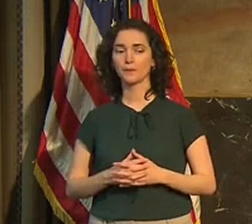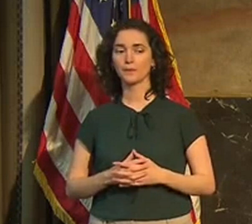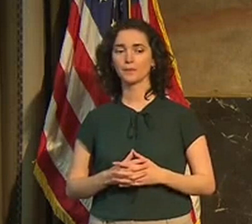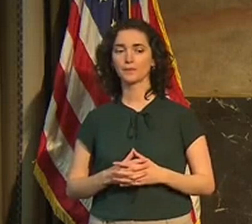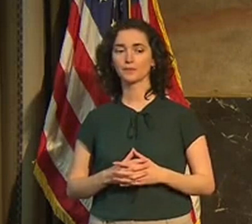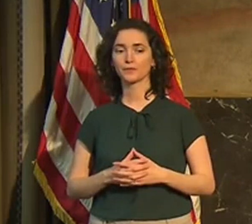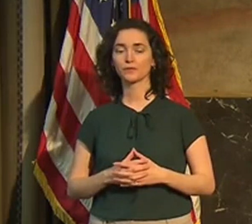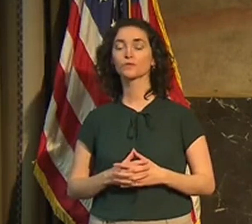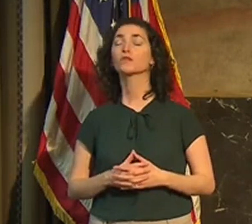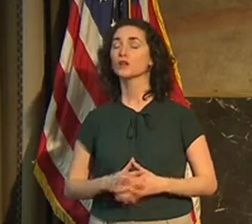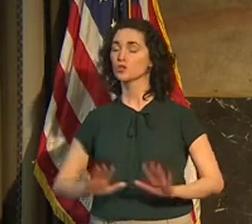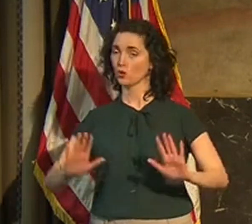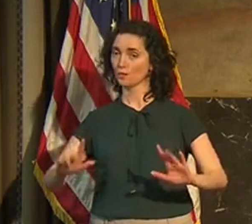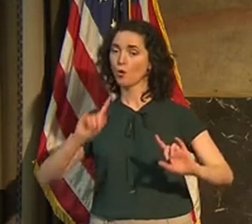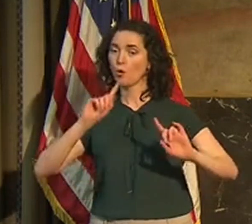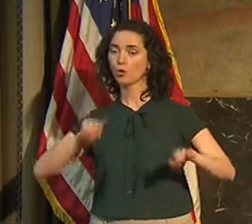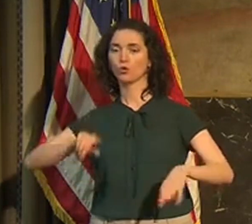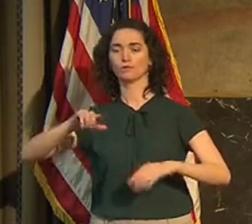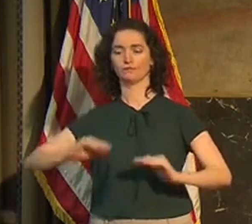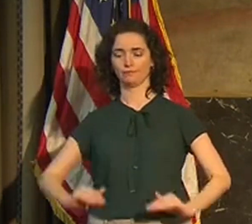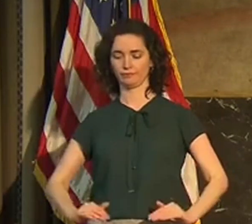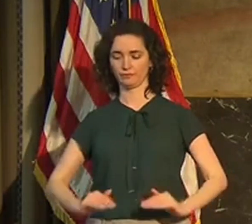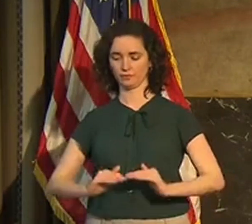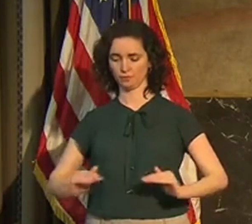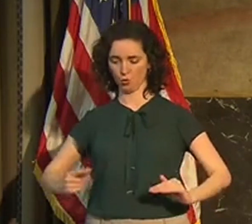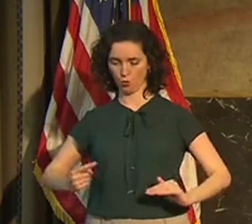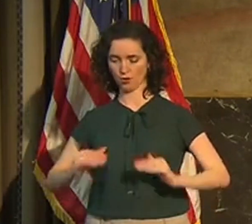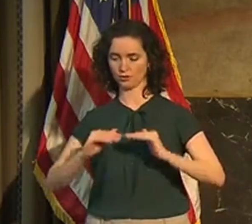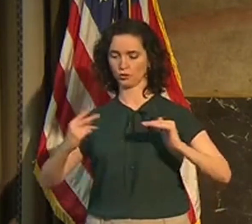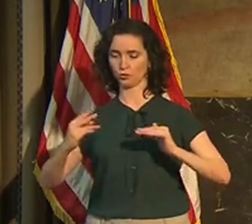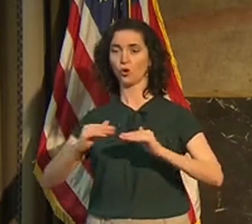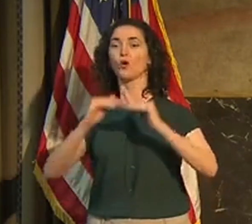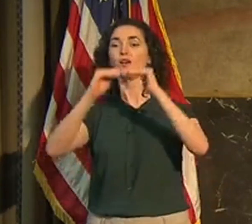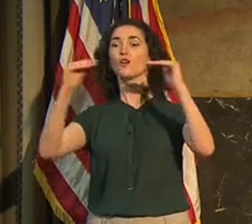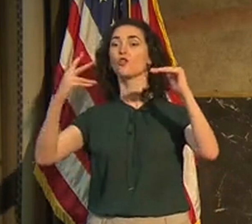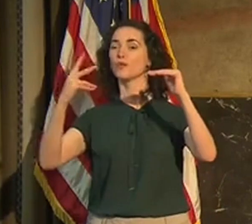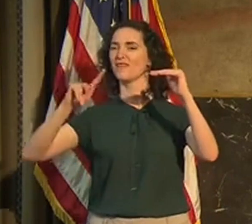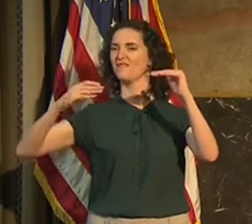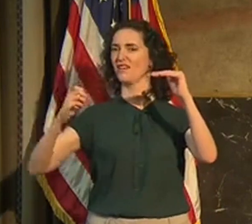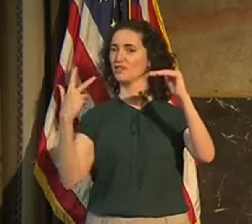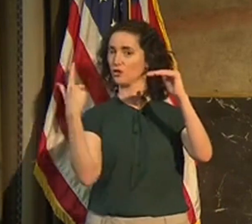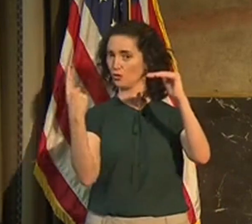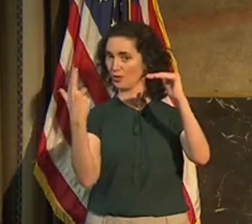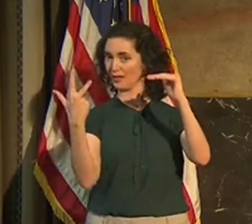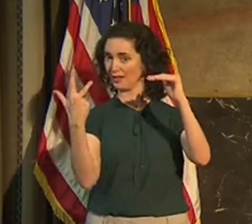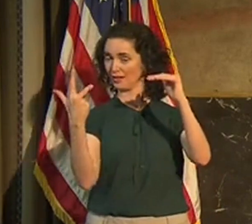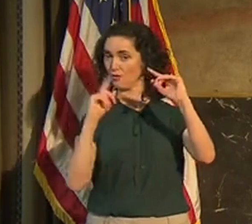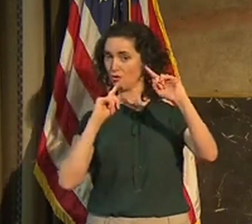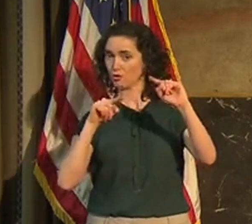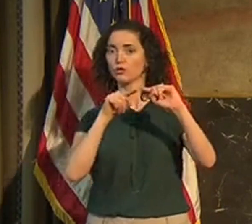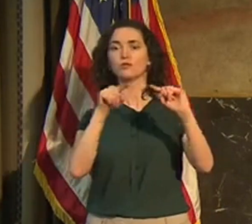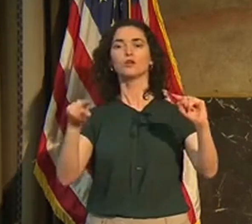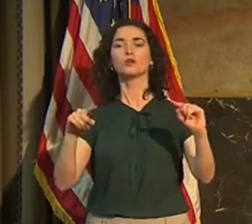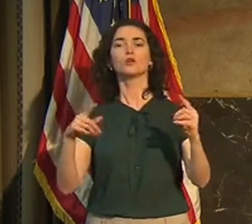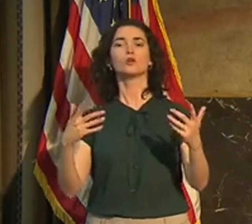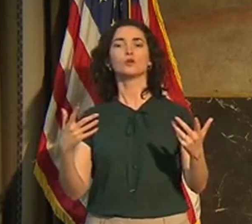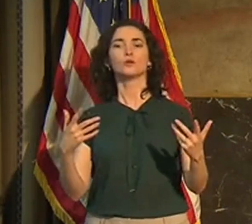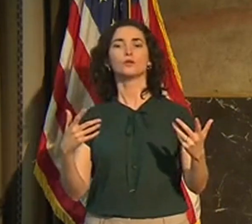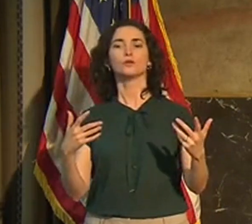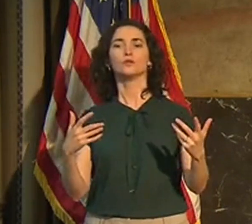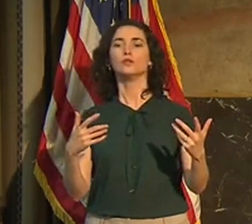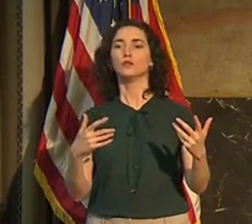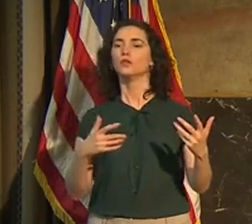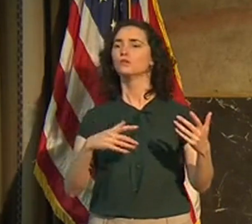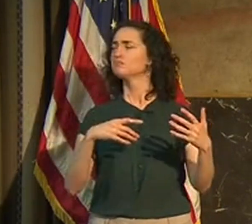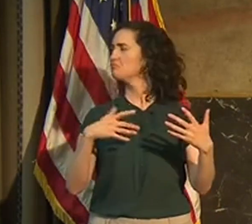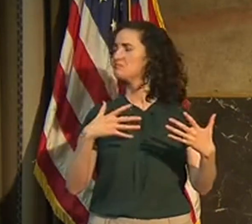So the phase three order, uh, will look like this. And of course the, the proclamation itself is going to have